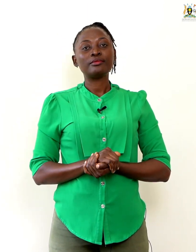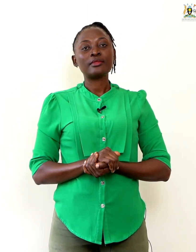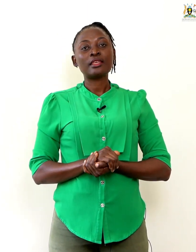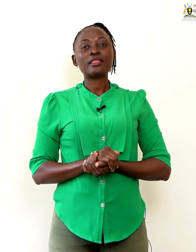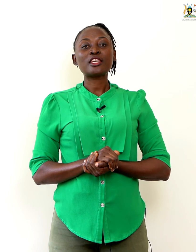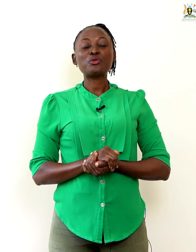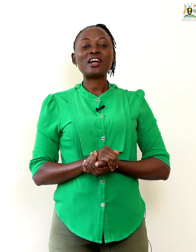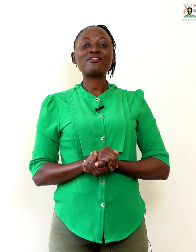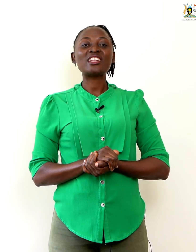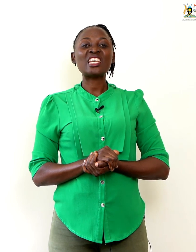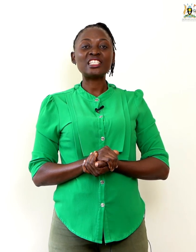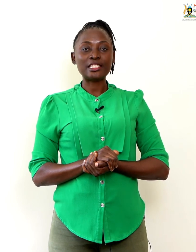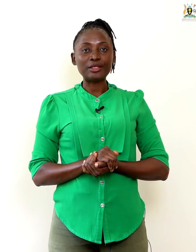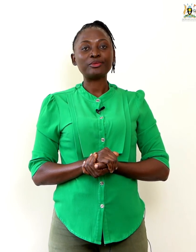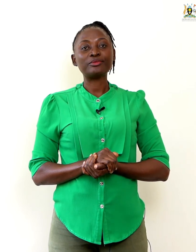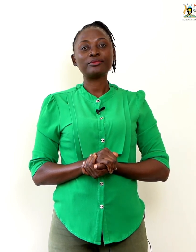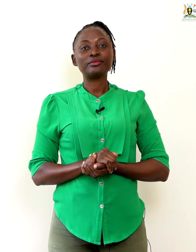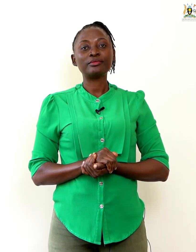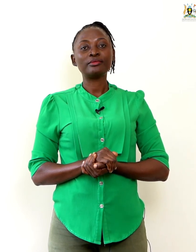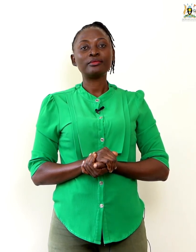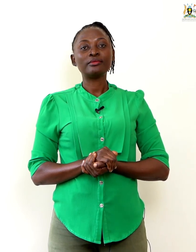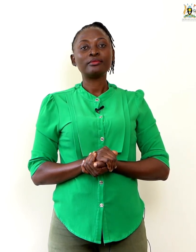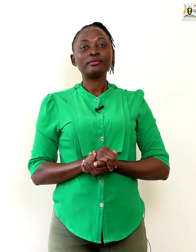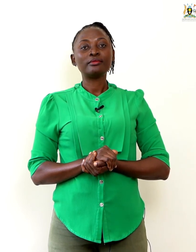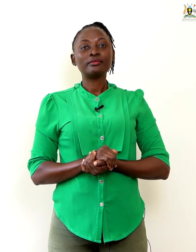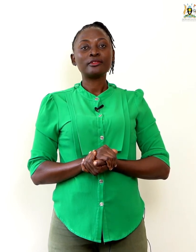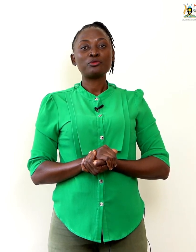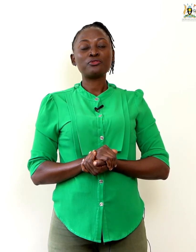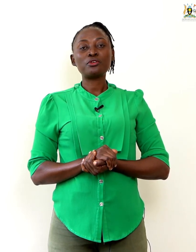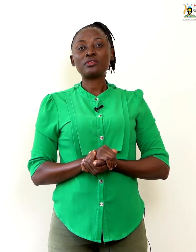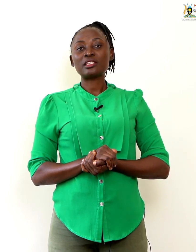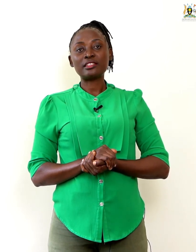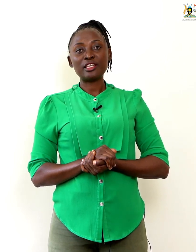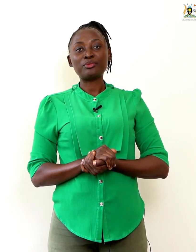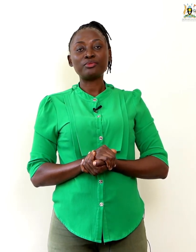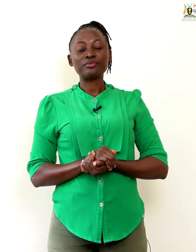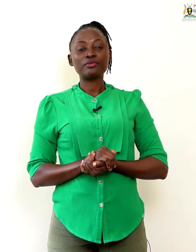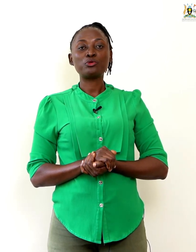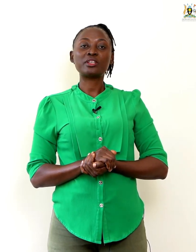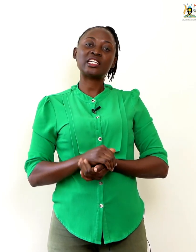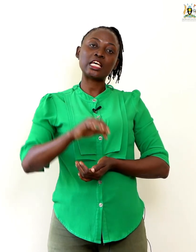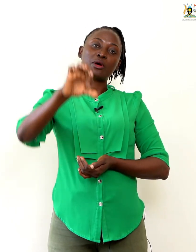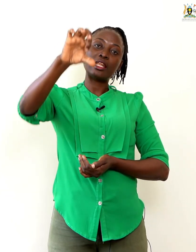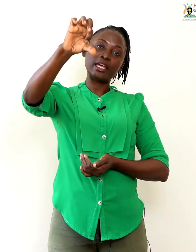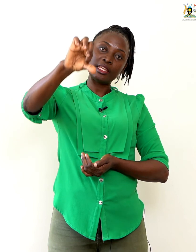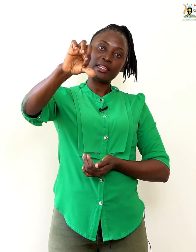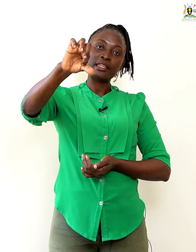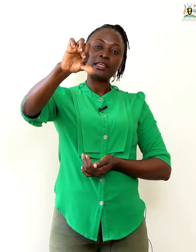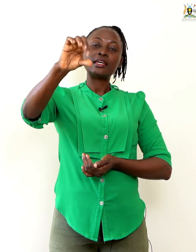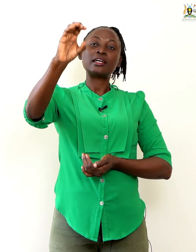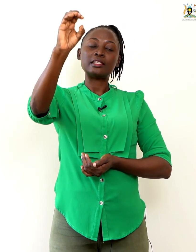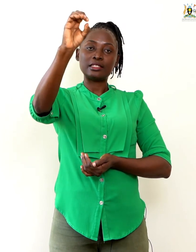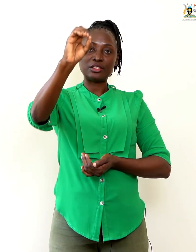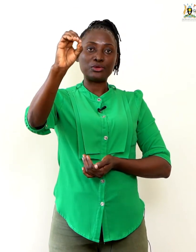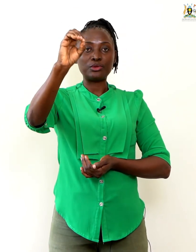Then we have 90. We follow the same. We get our 9 and the 0.